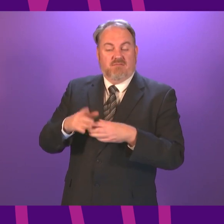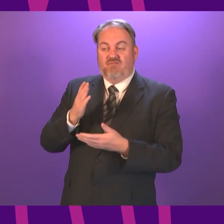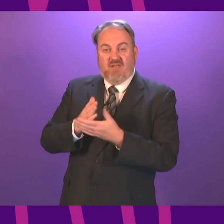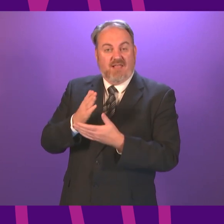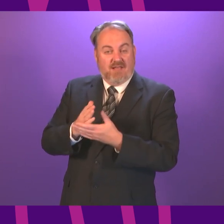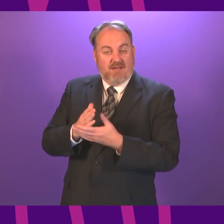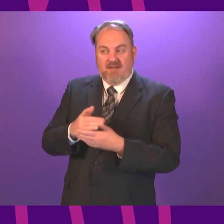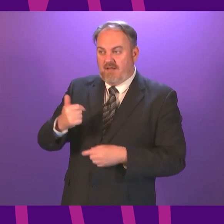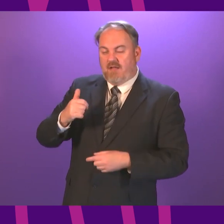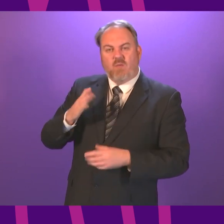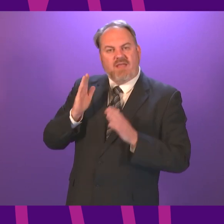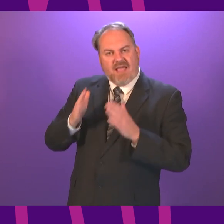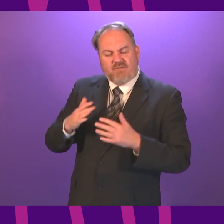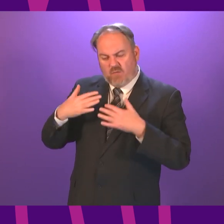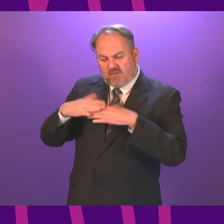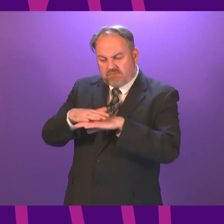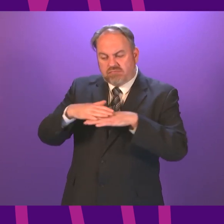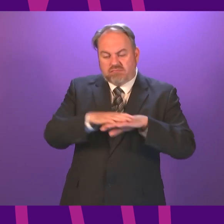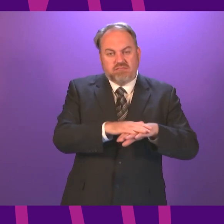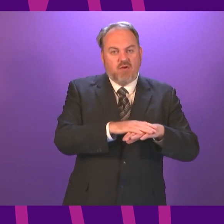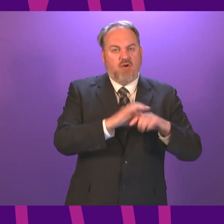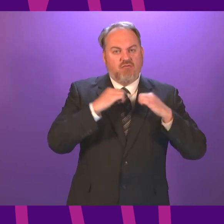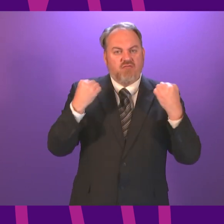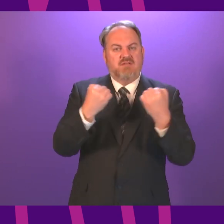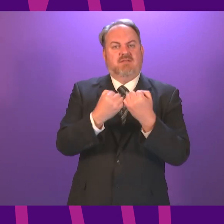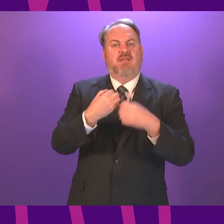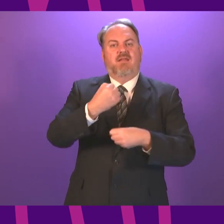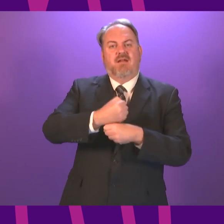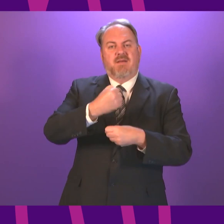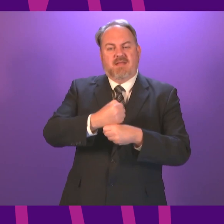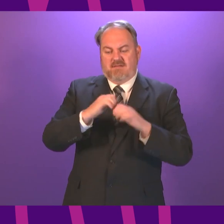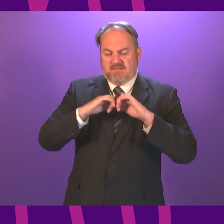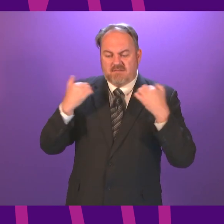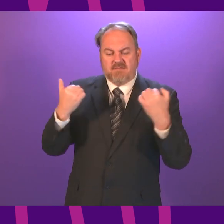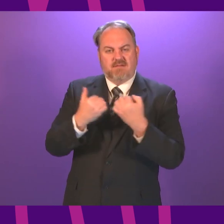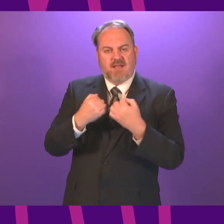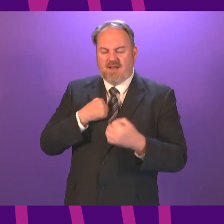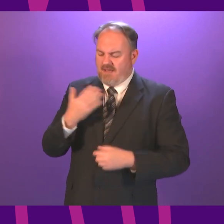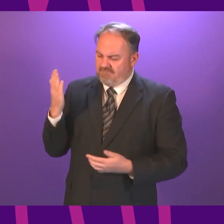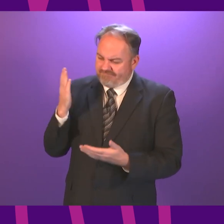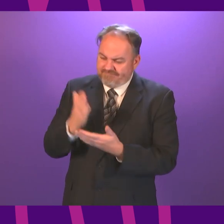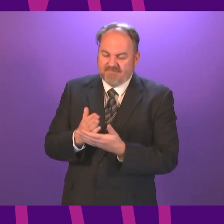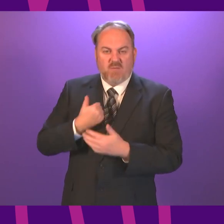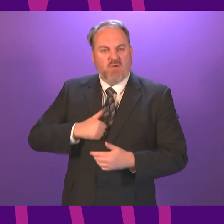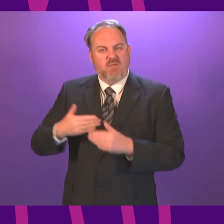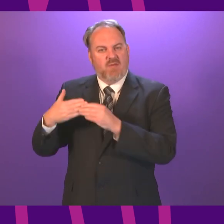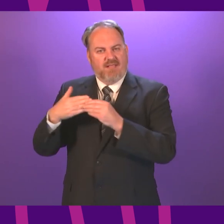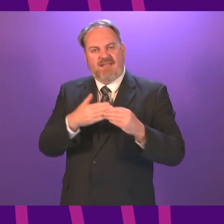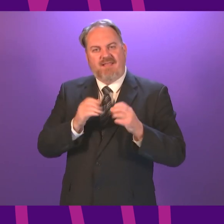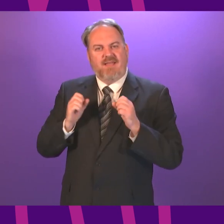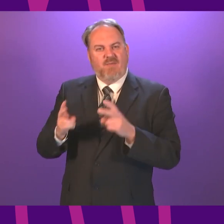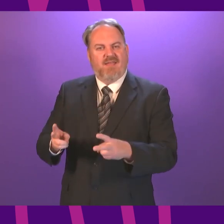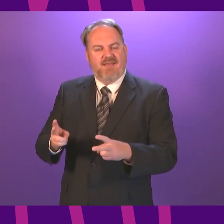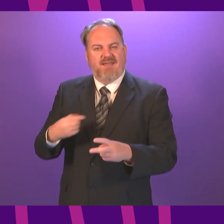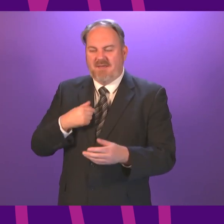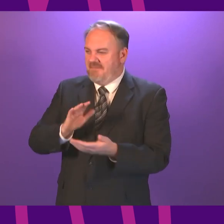face right now takes cross-government action and I am certainly determined to seek to lead in that way I welcome the constructive